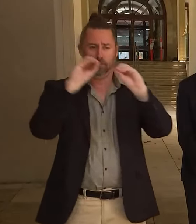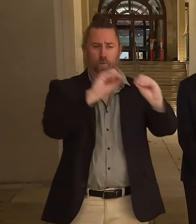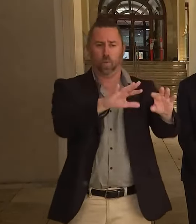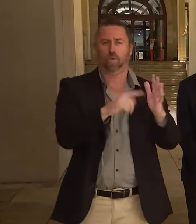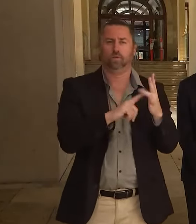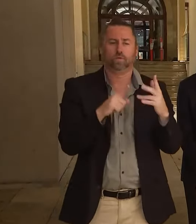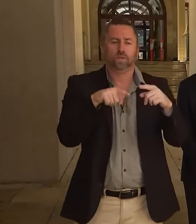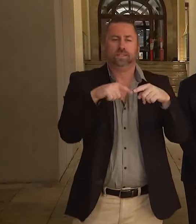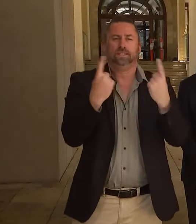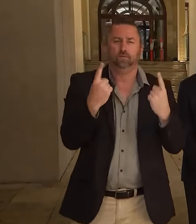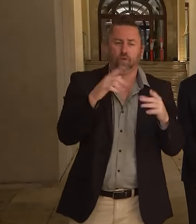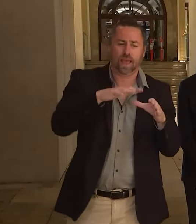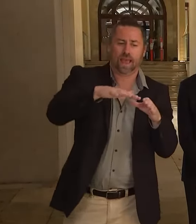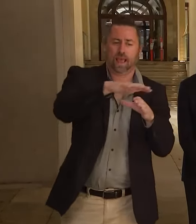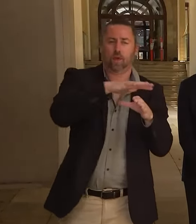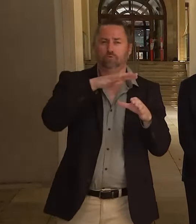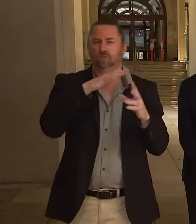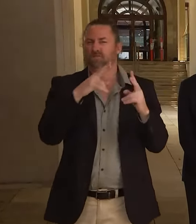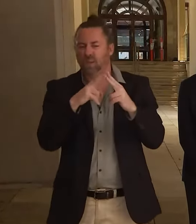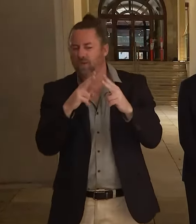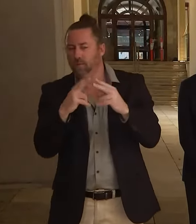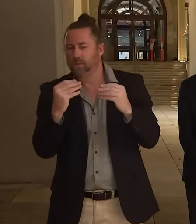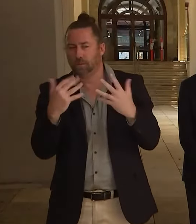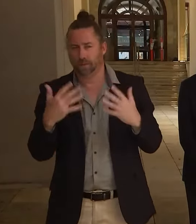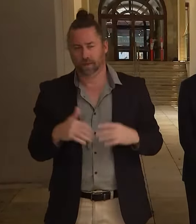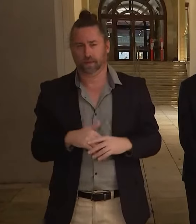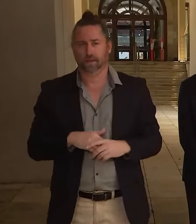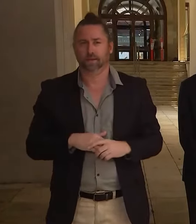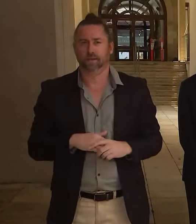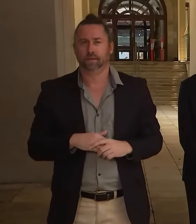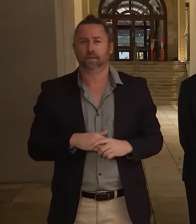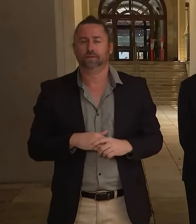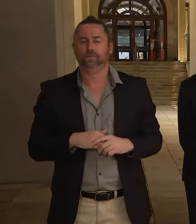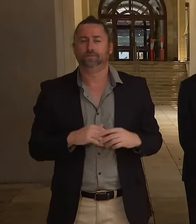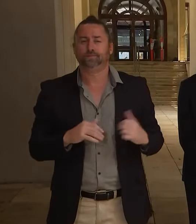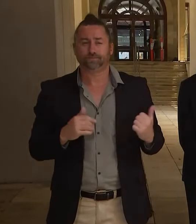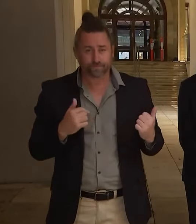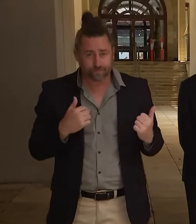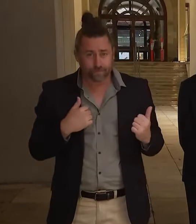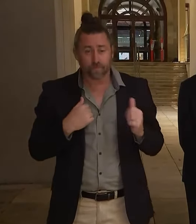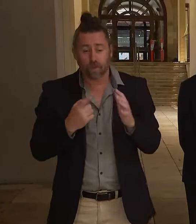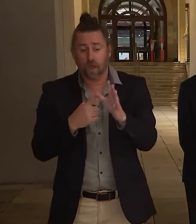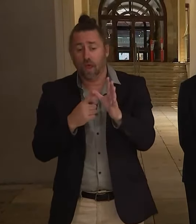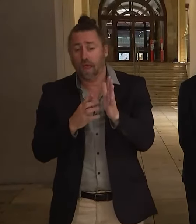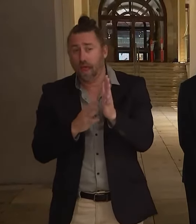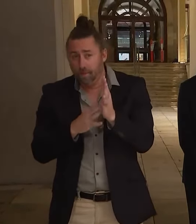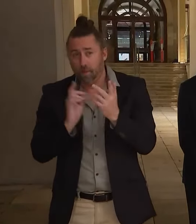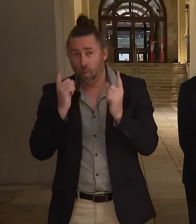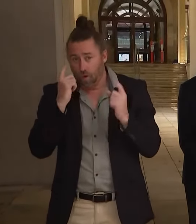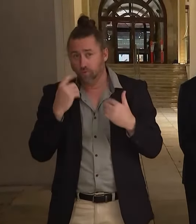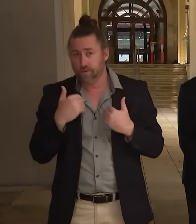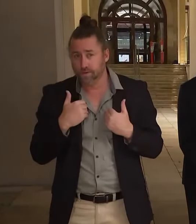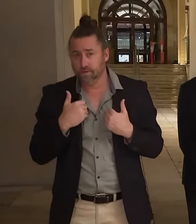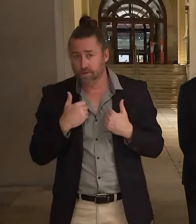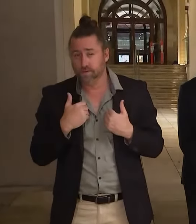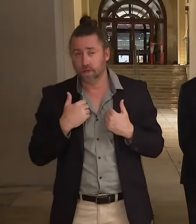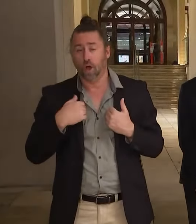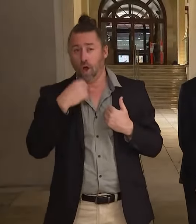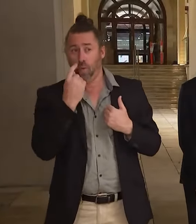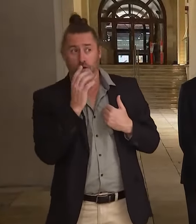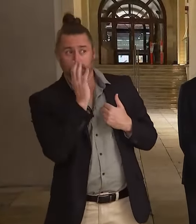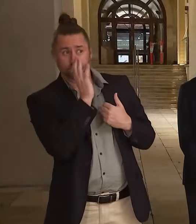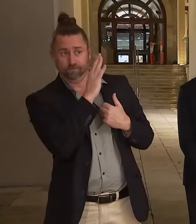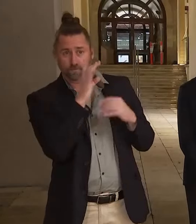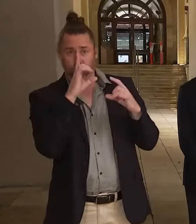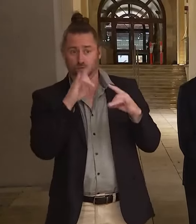private facility at the moment. I do want to say this though, you know, I am concerned, and again, I will be raising this with the